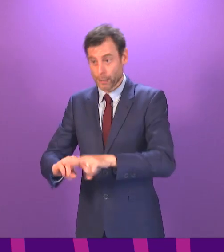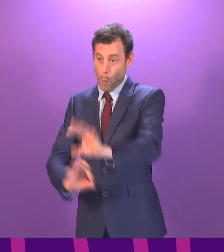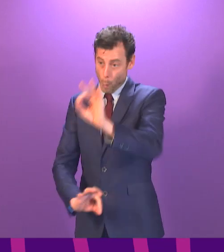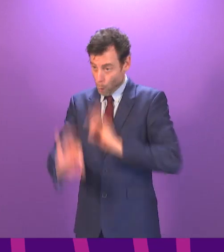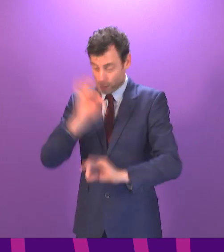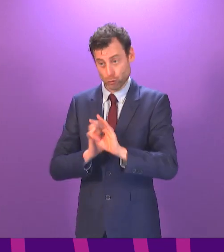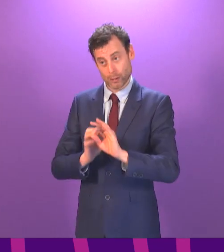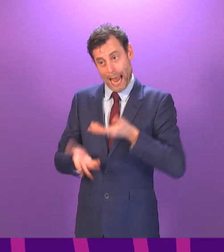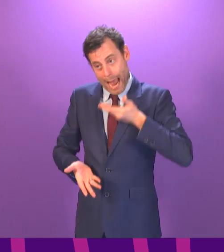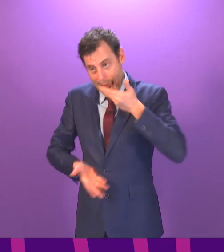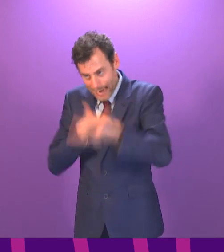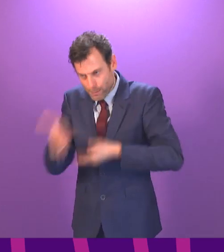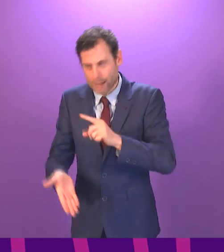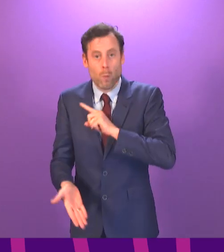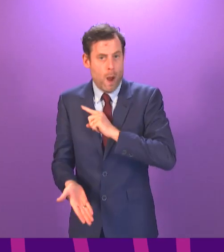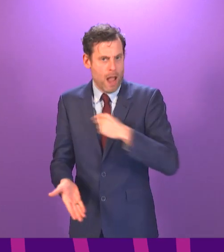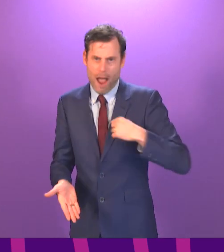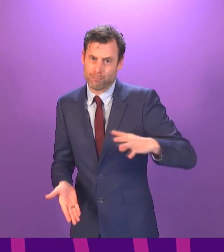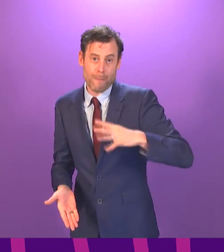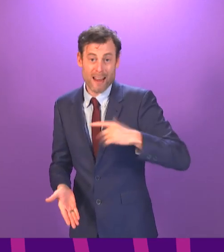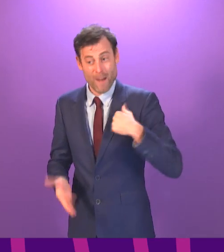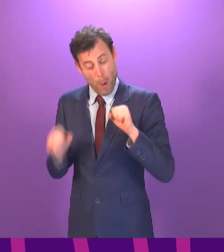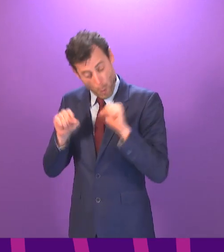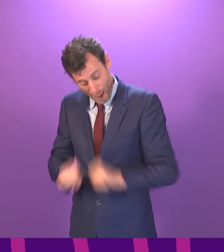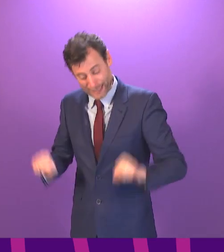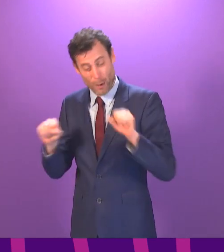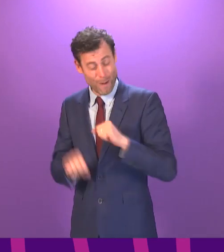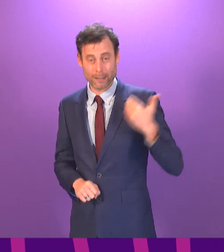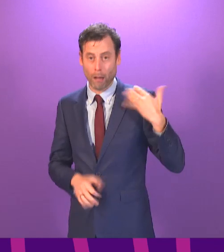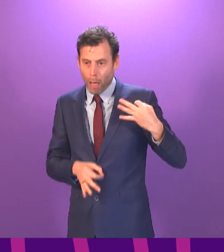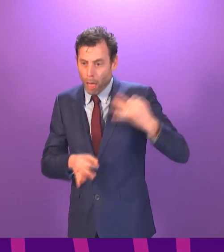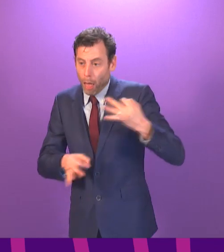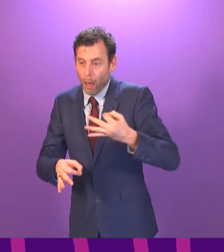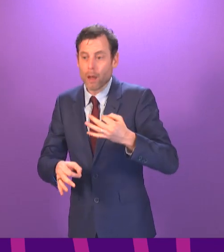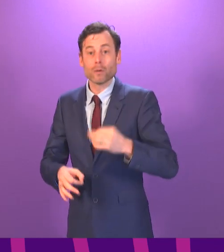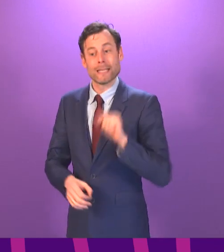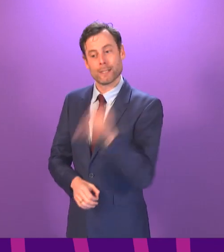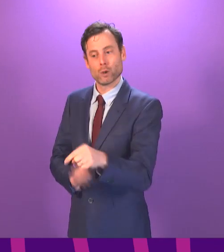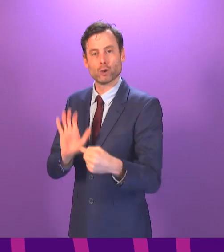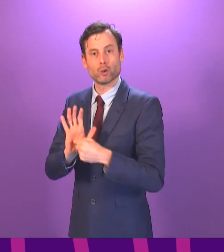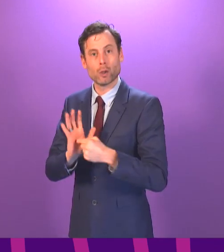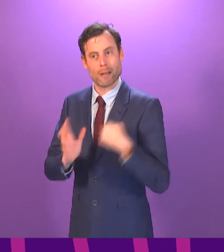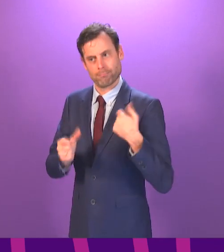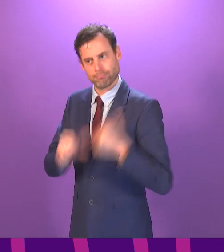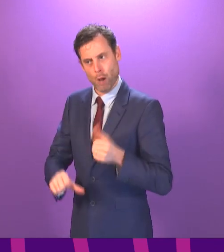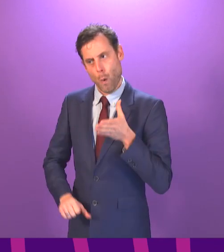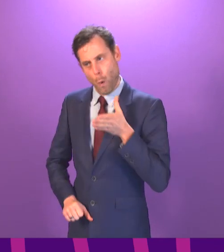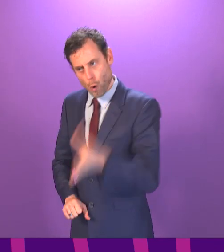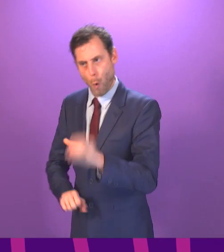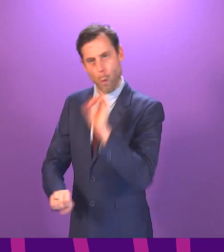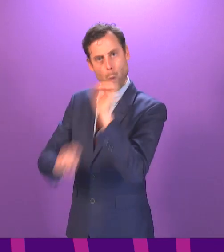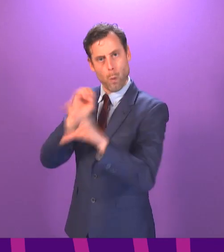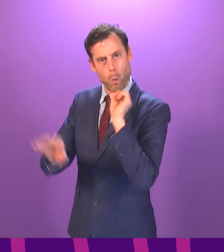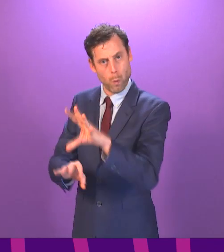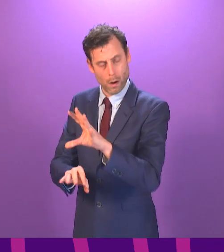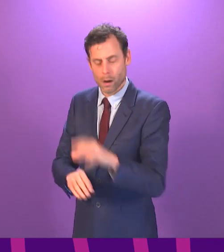scrutiny. That is right and proper. I've waited a long time to get the opportunity to do it next Tuesday. And I now relish that opportunity. What I think